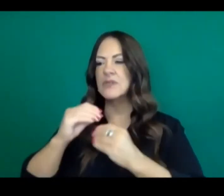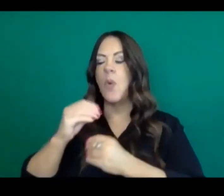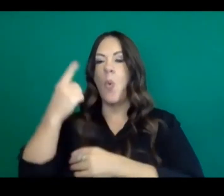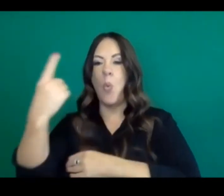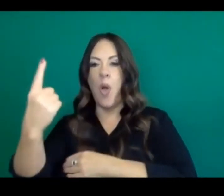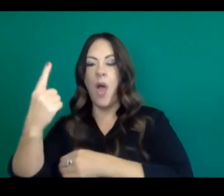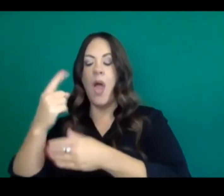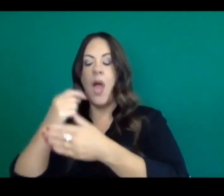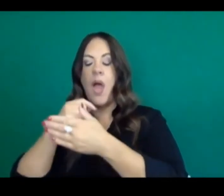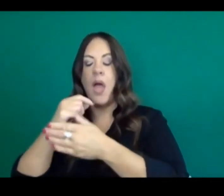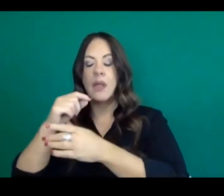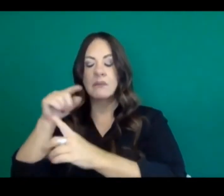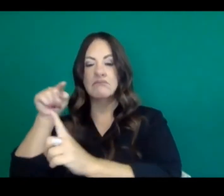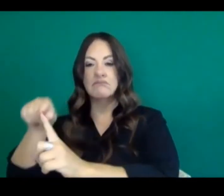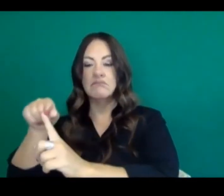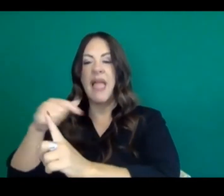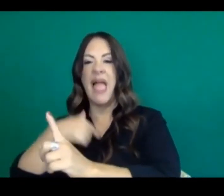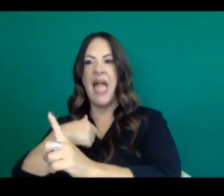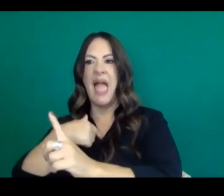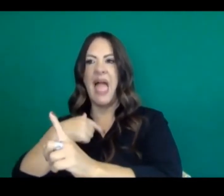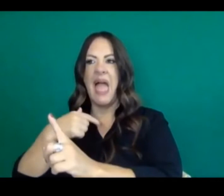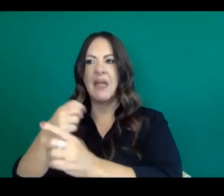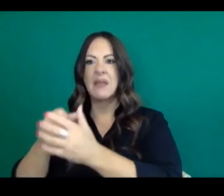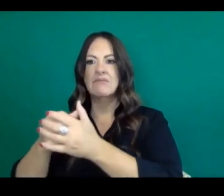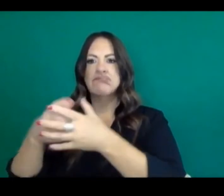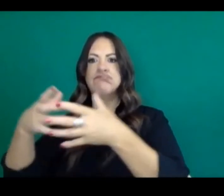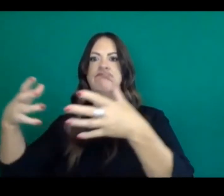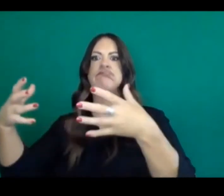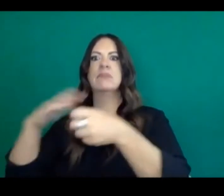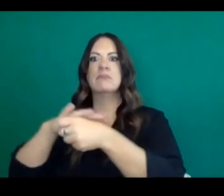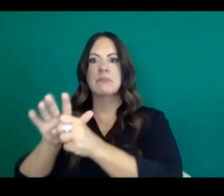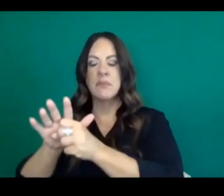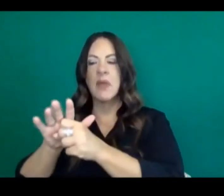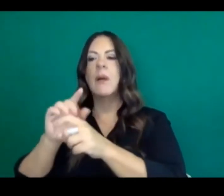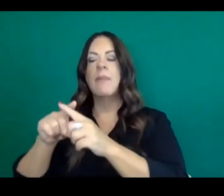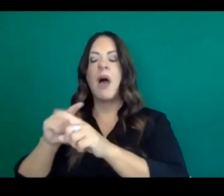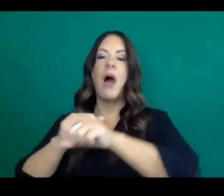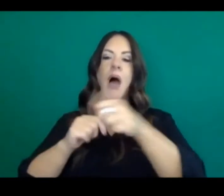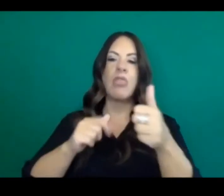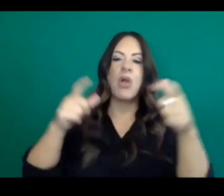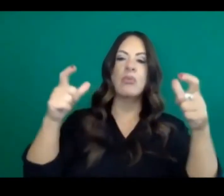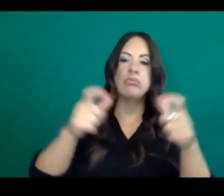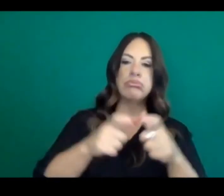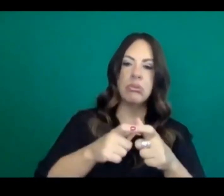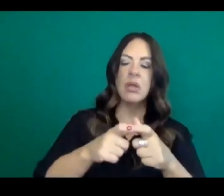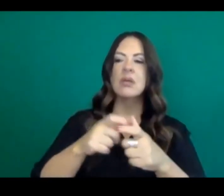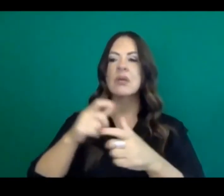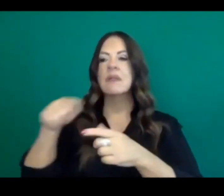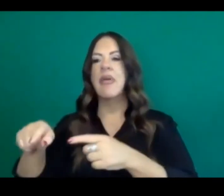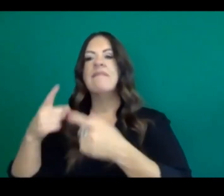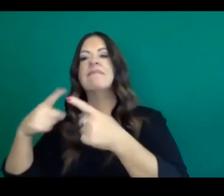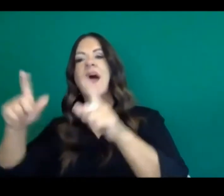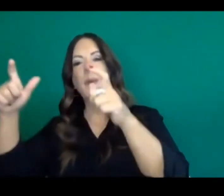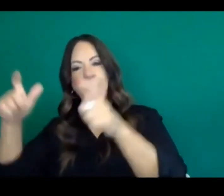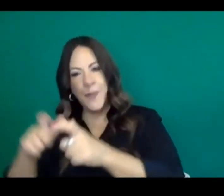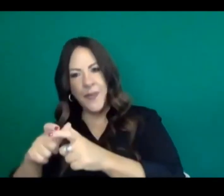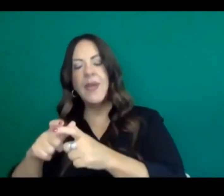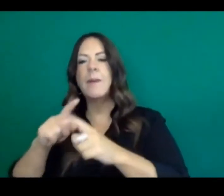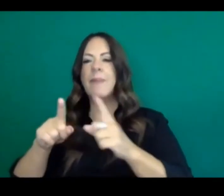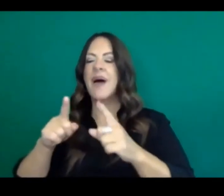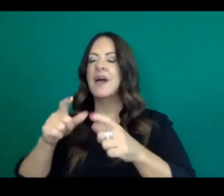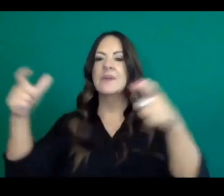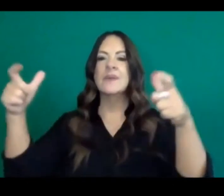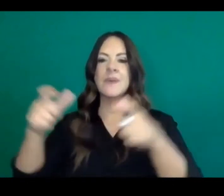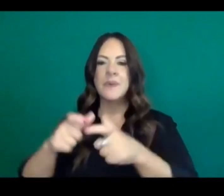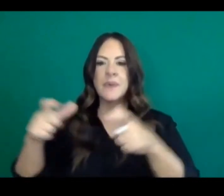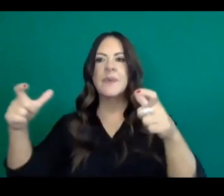reduction in cases, and then in other counties, you see some increases. We are continuing to learn